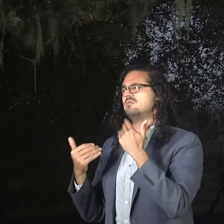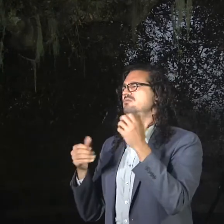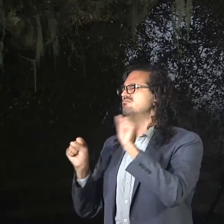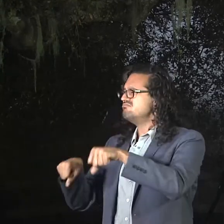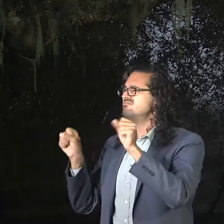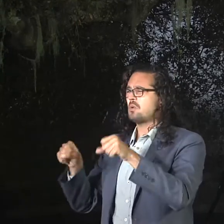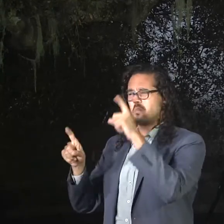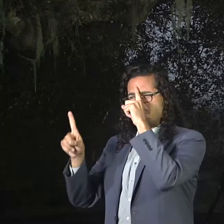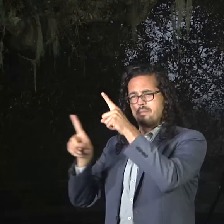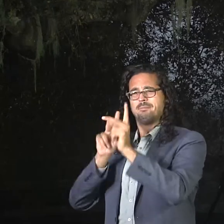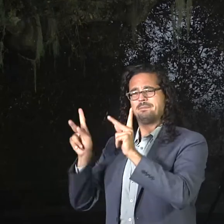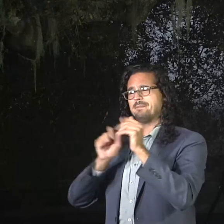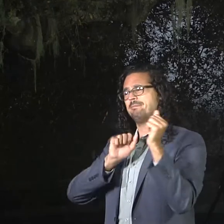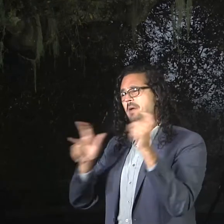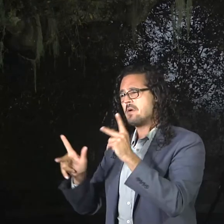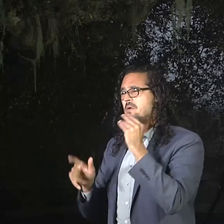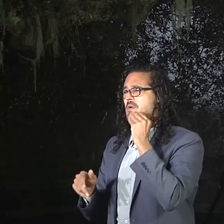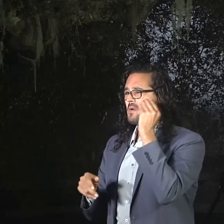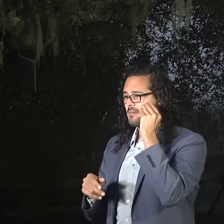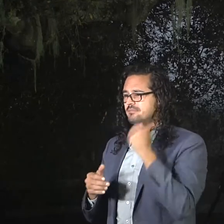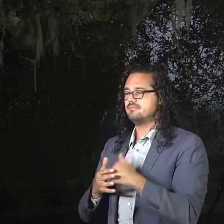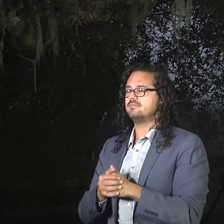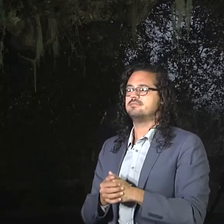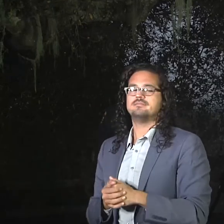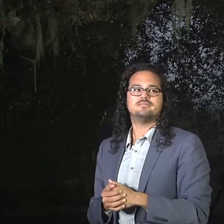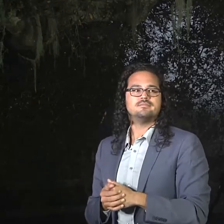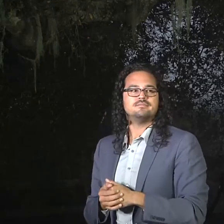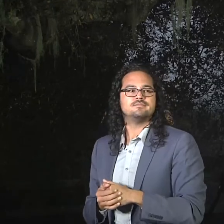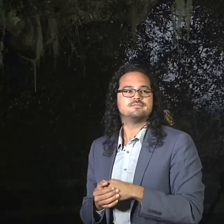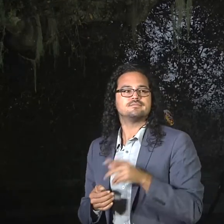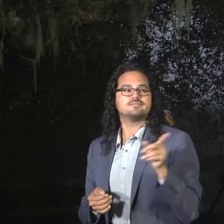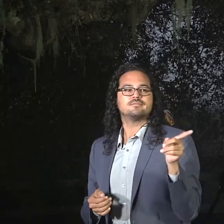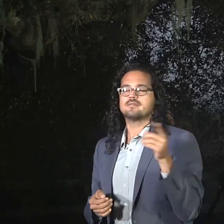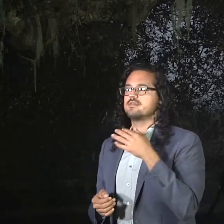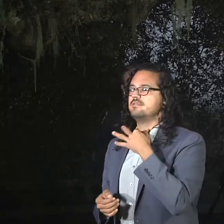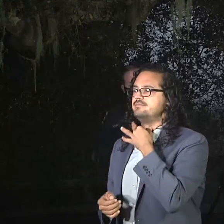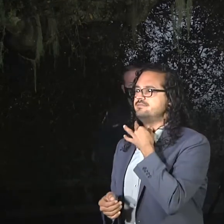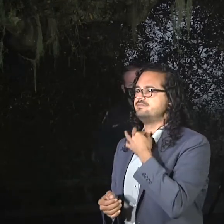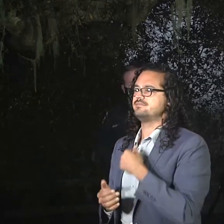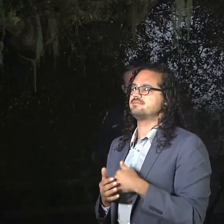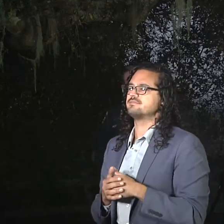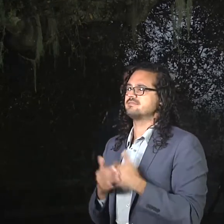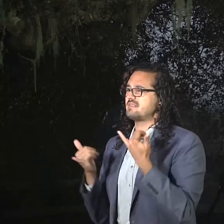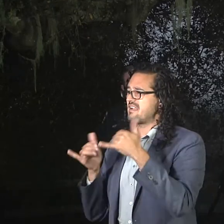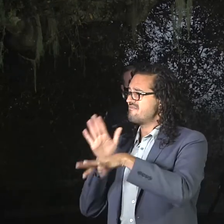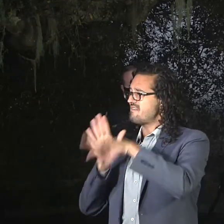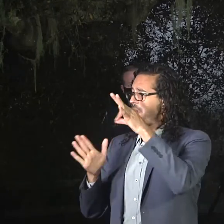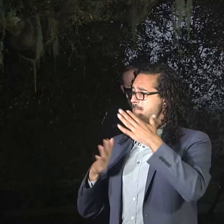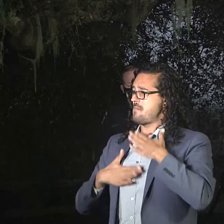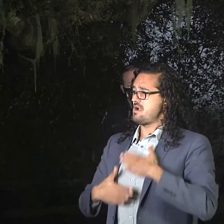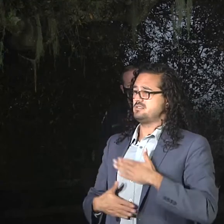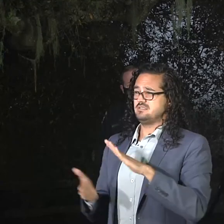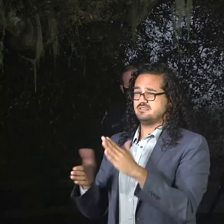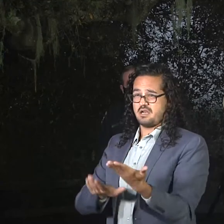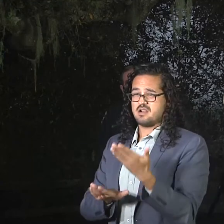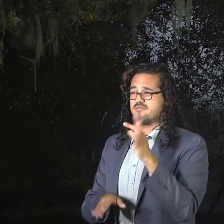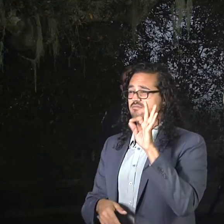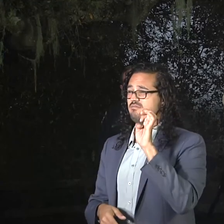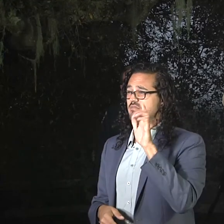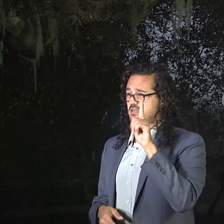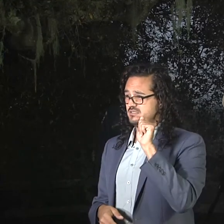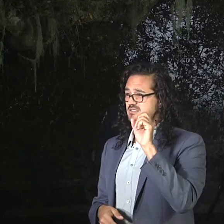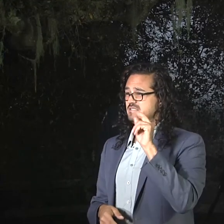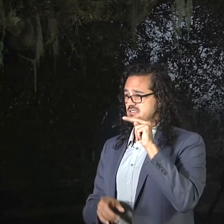So, with the discovery of the woman in Felton and the person who is missing from Boulder, how does that change your missing persons reports?